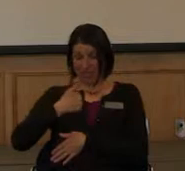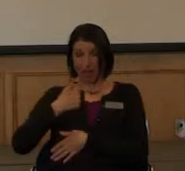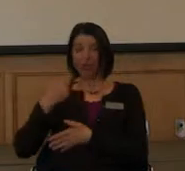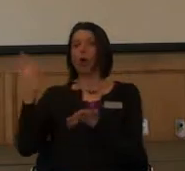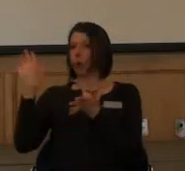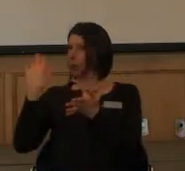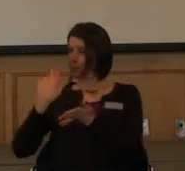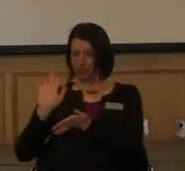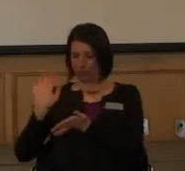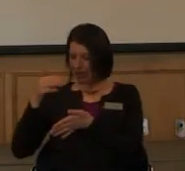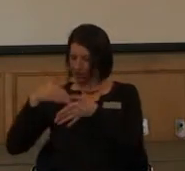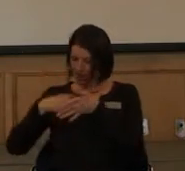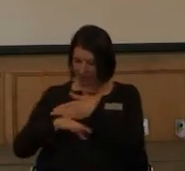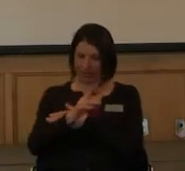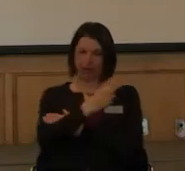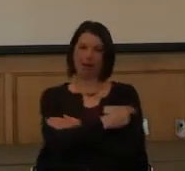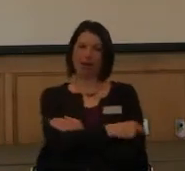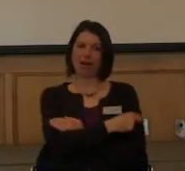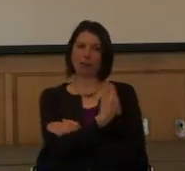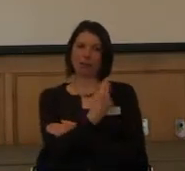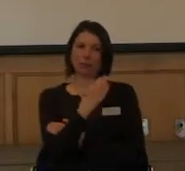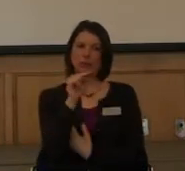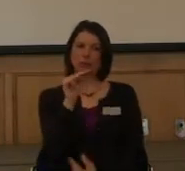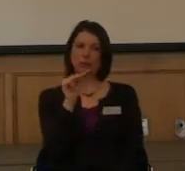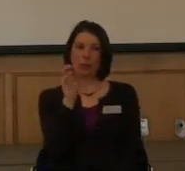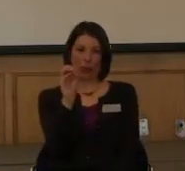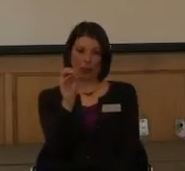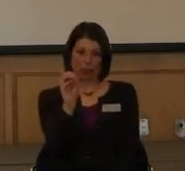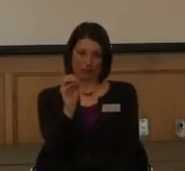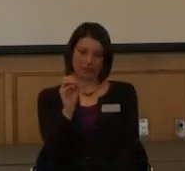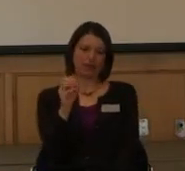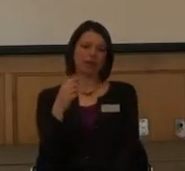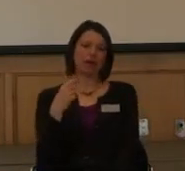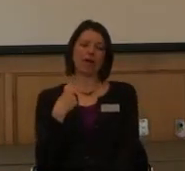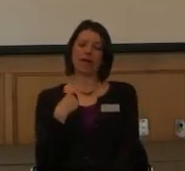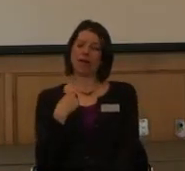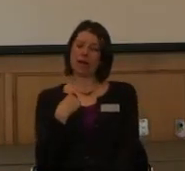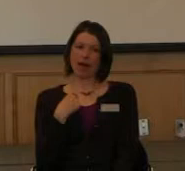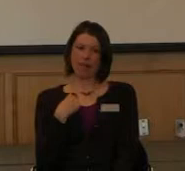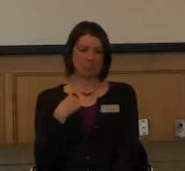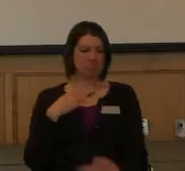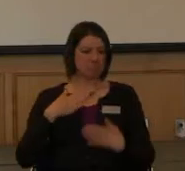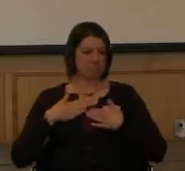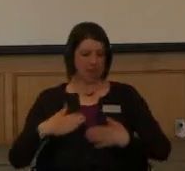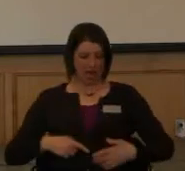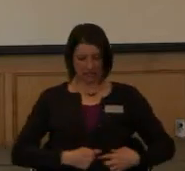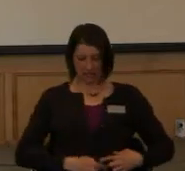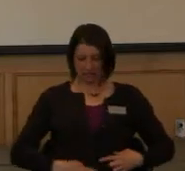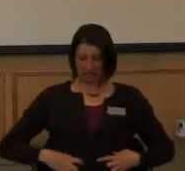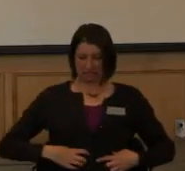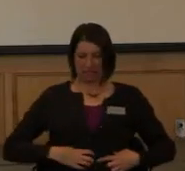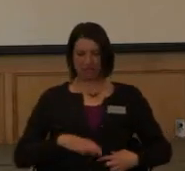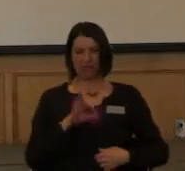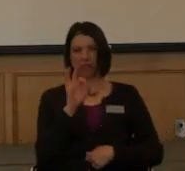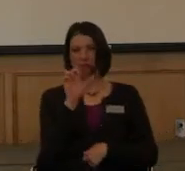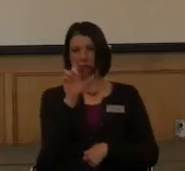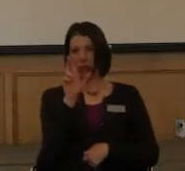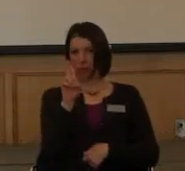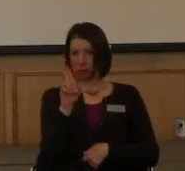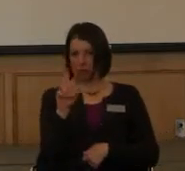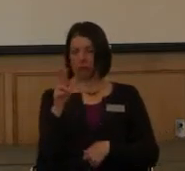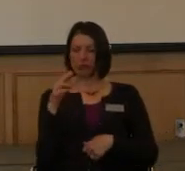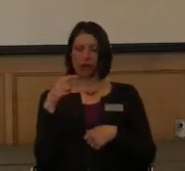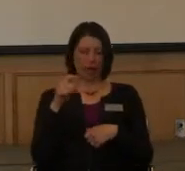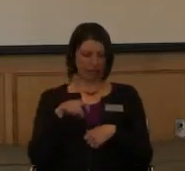hospital in New Orleans because I had a really bad stomach bug for about a week. And I was pretty dehydrated and knew I needed to be in the hospital